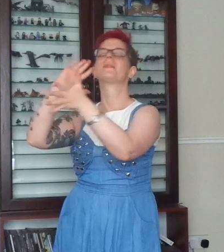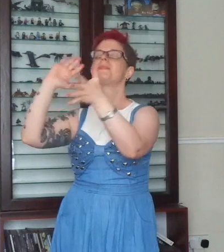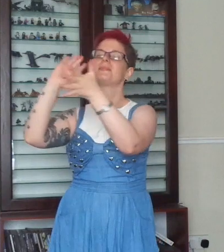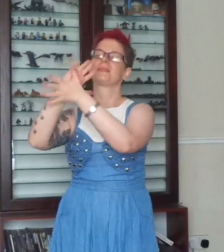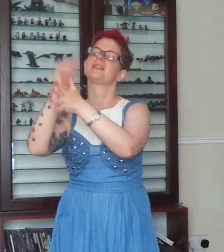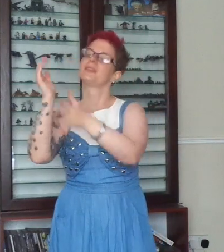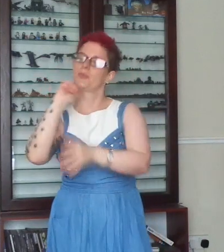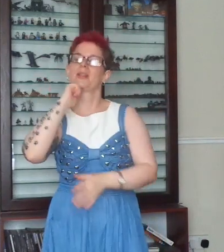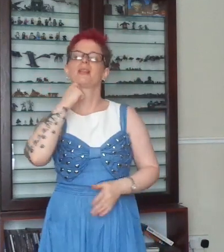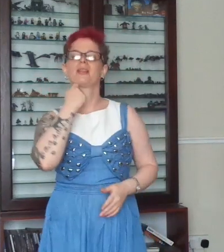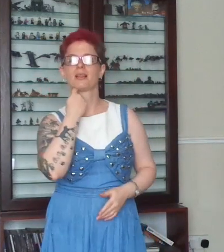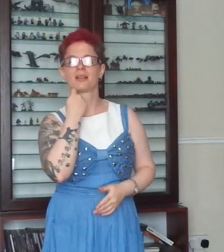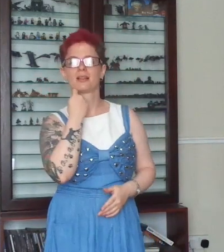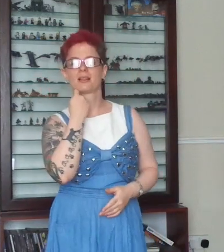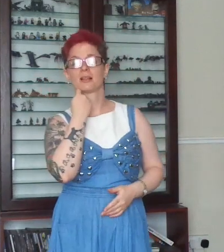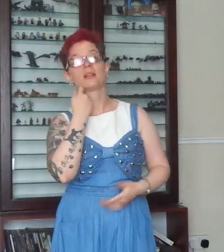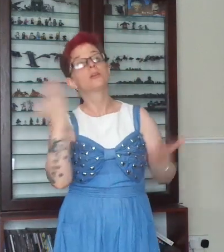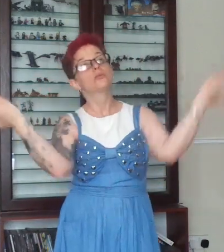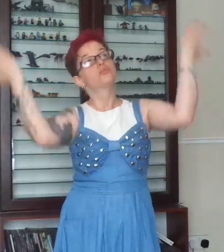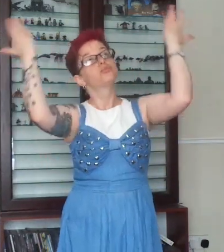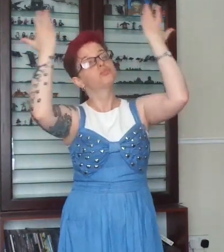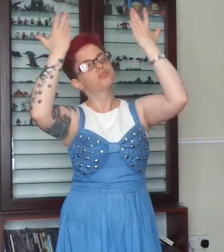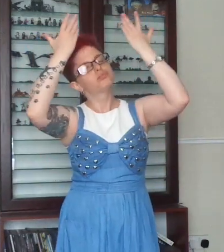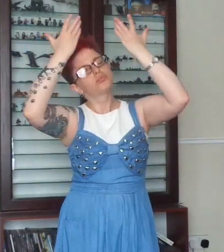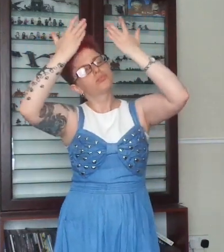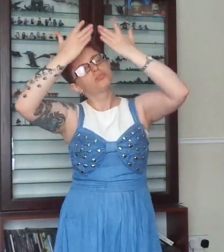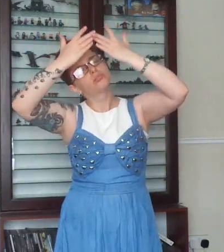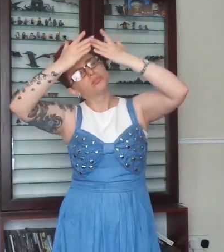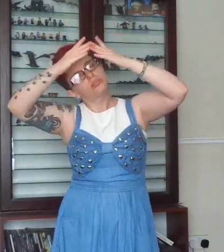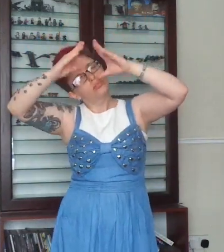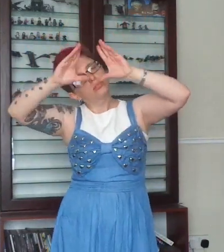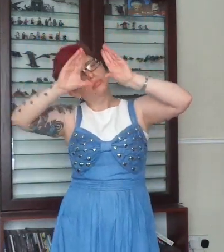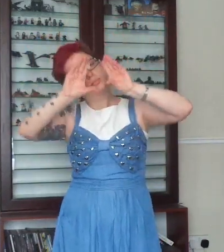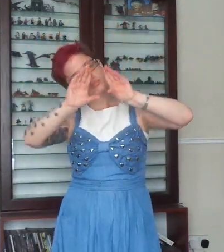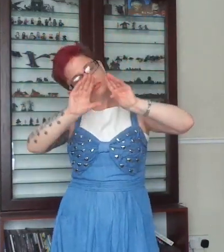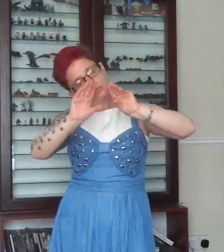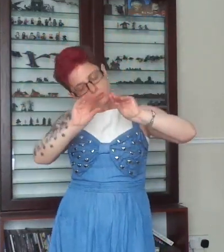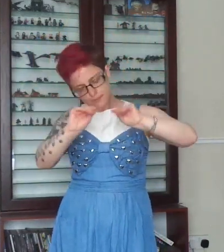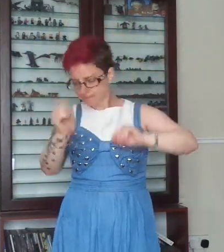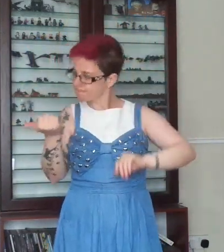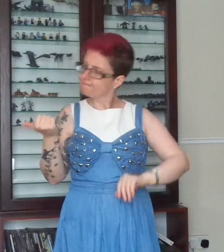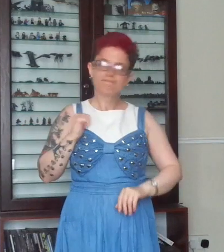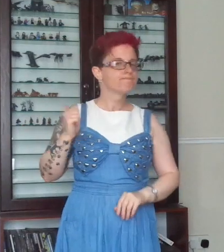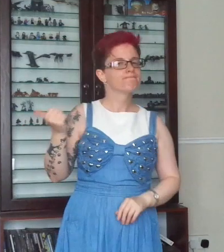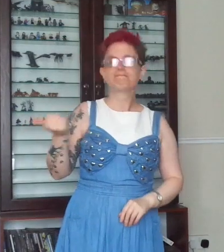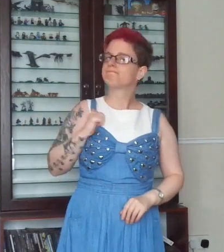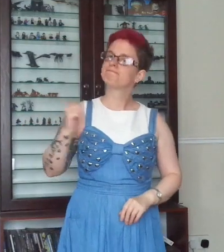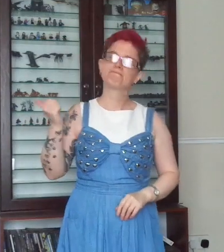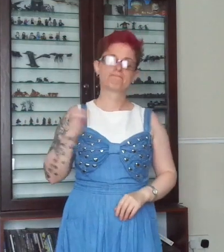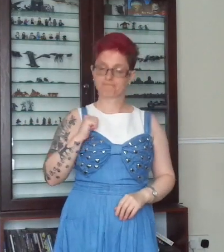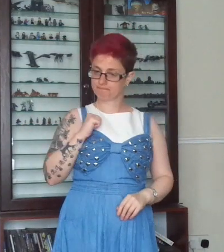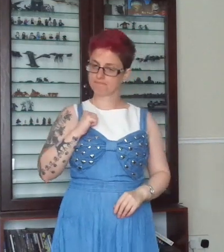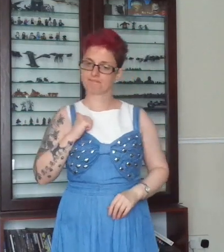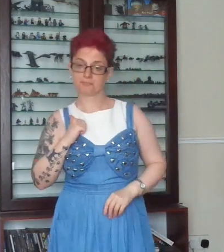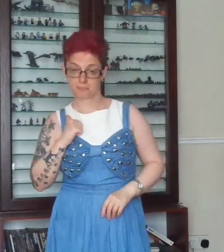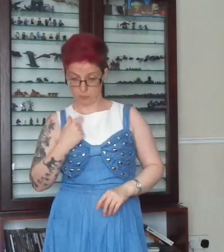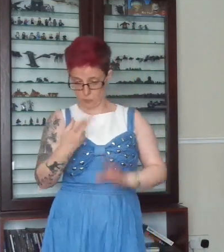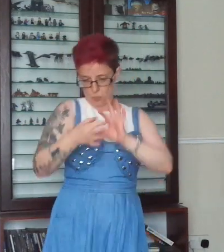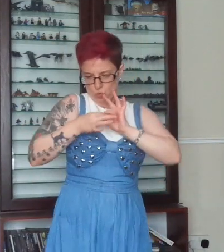swollen, I guess I never see the signs There can't be songs for every soldier,